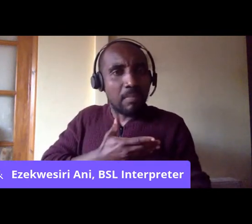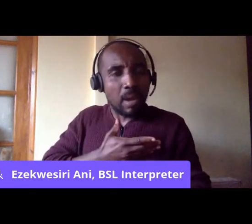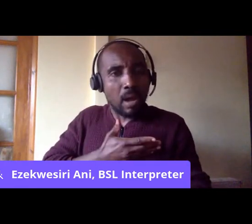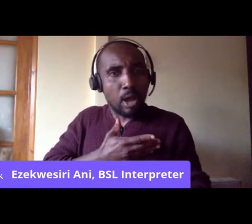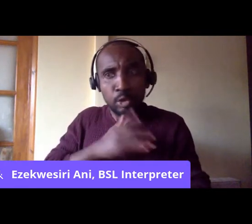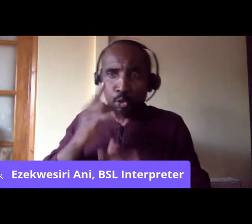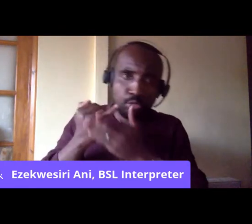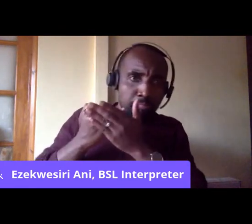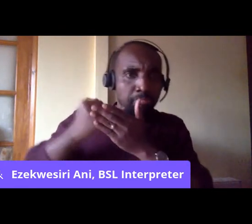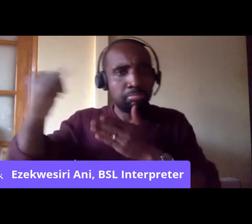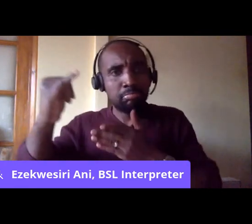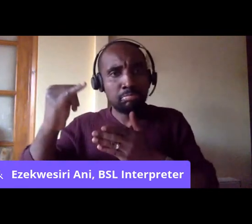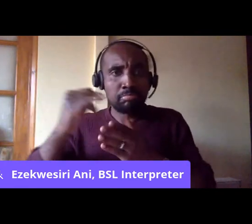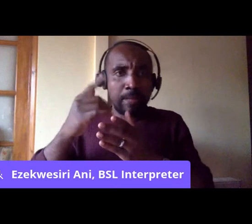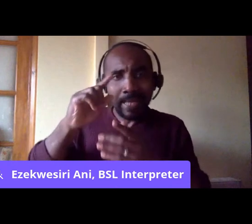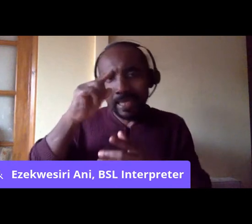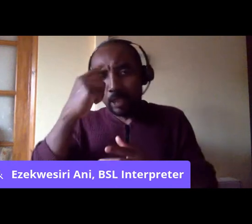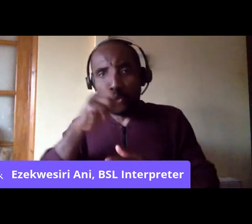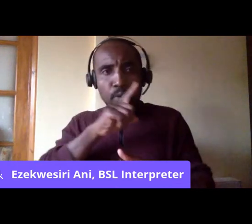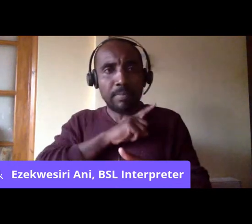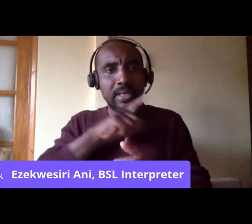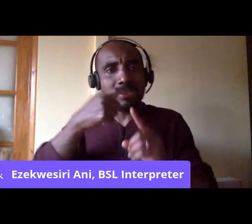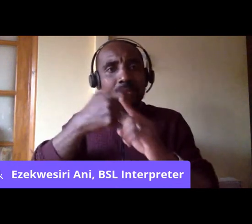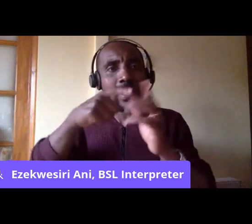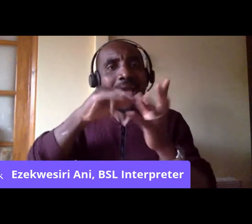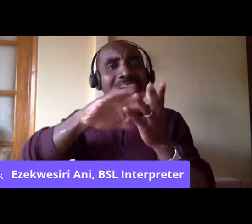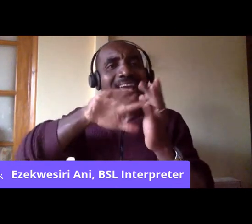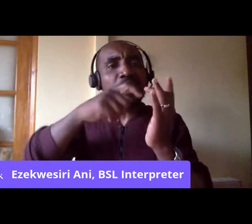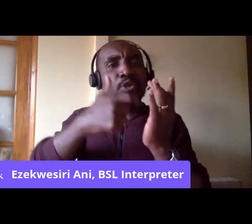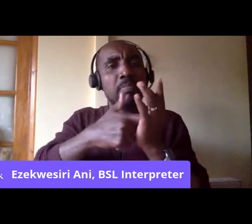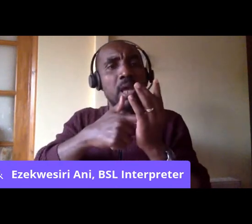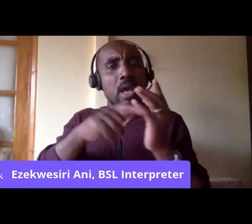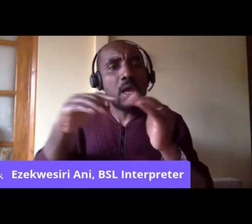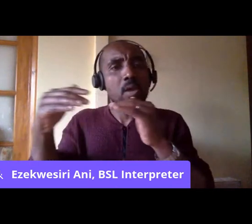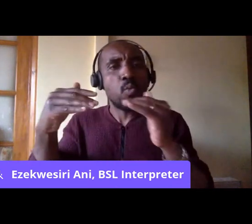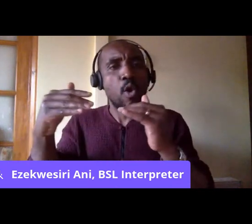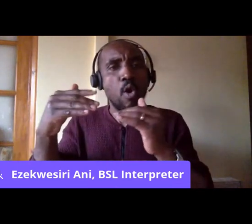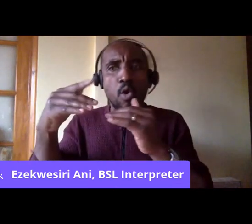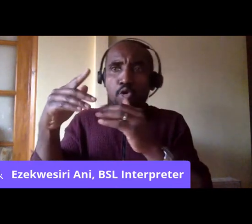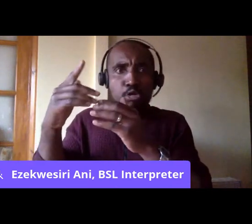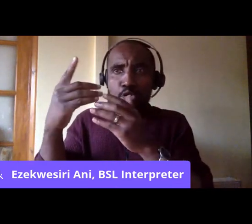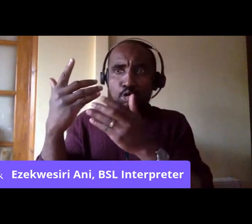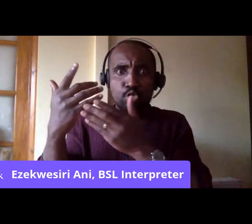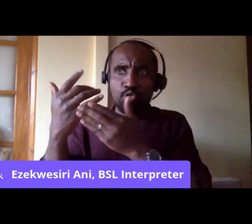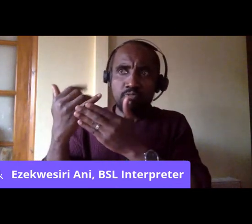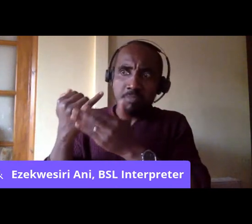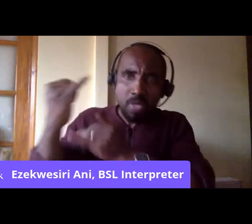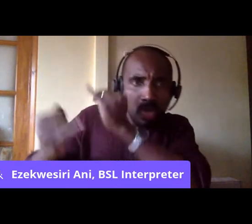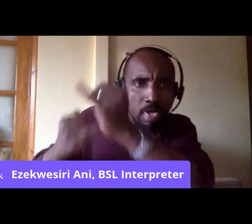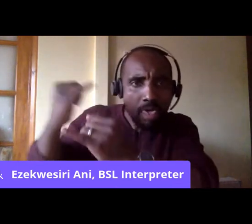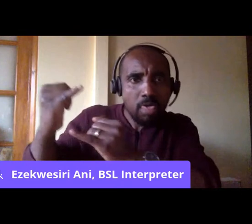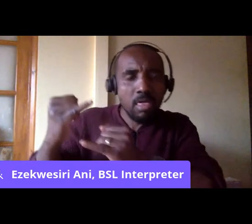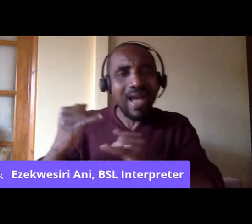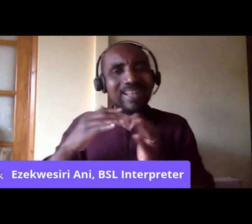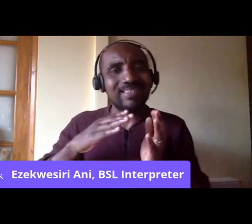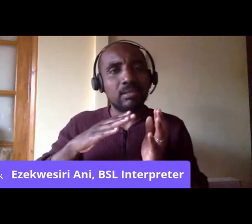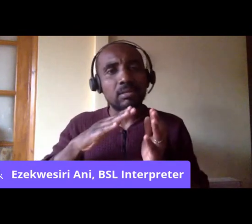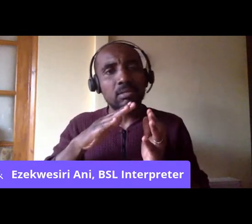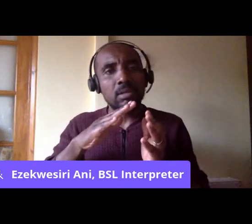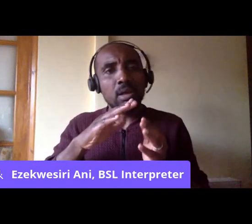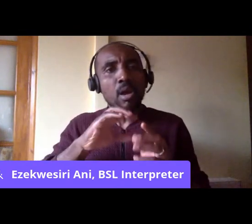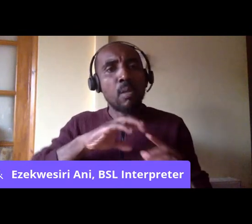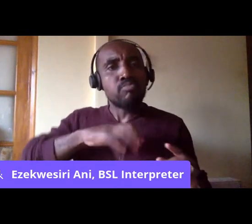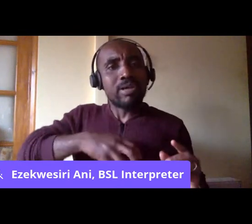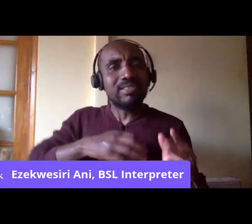Kashmir, or for being even slightly critical of Modi. And